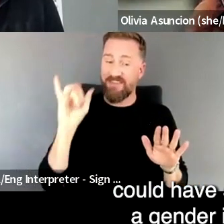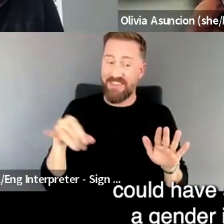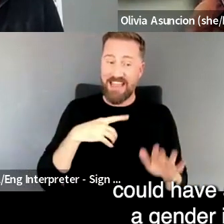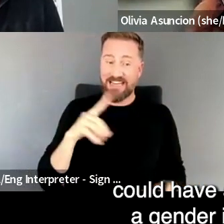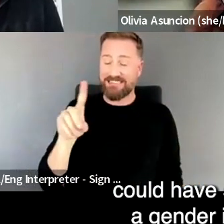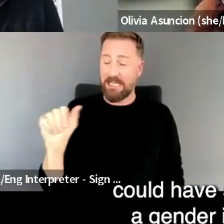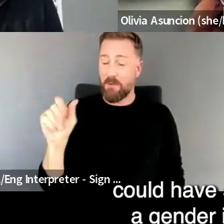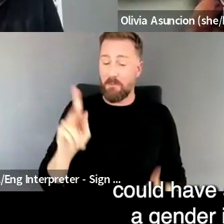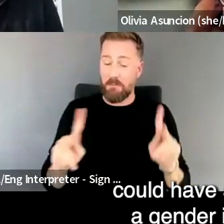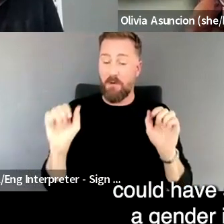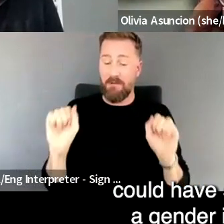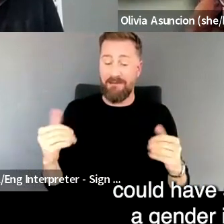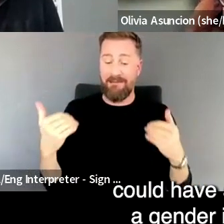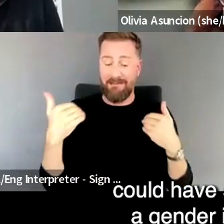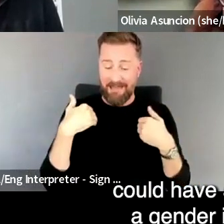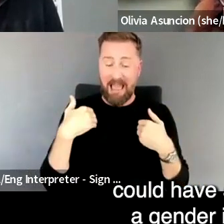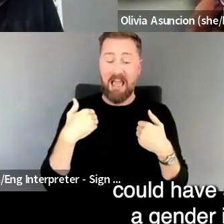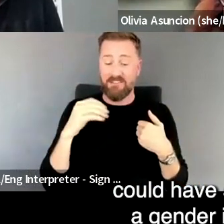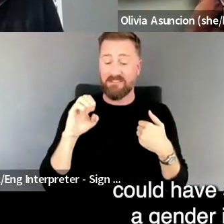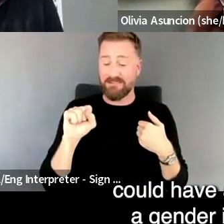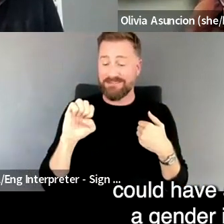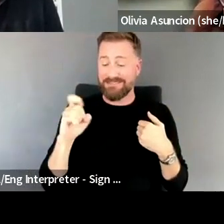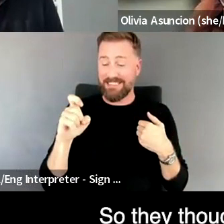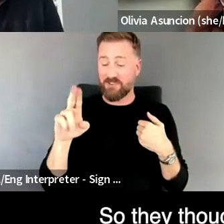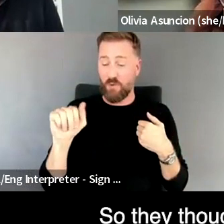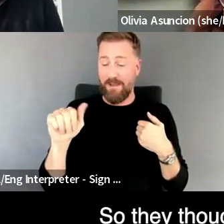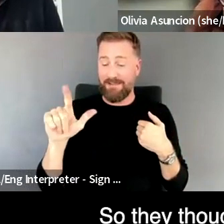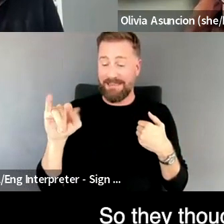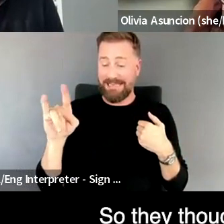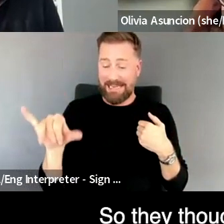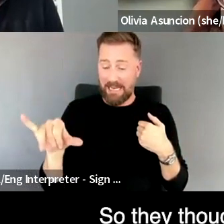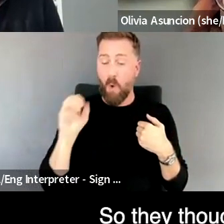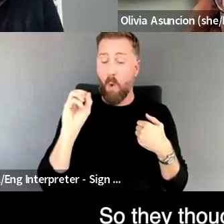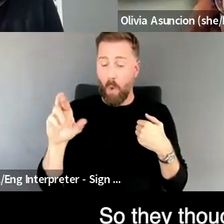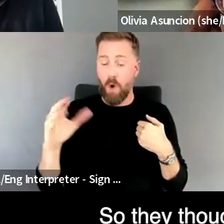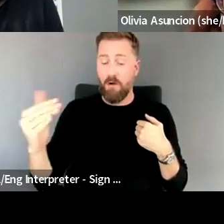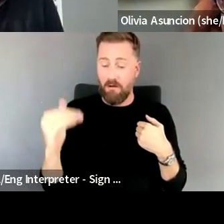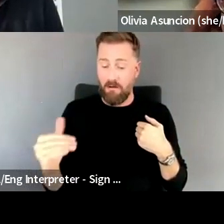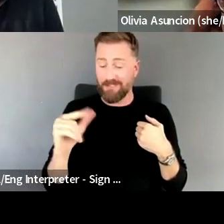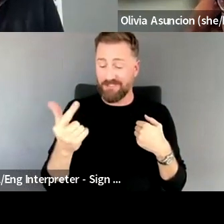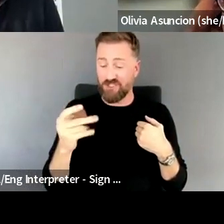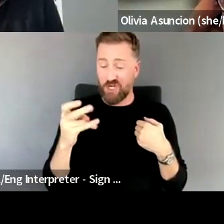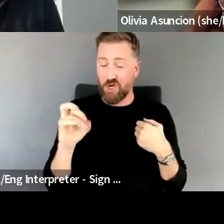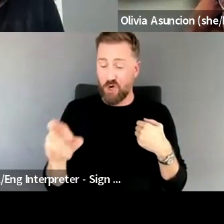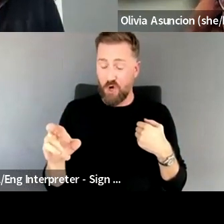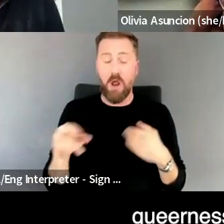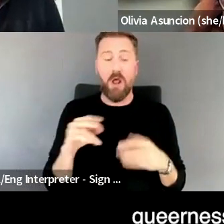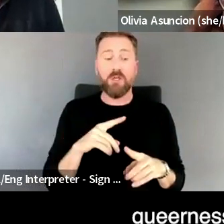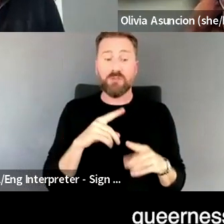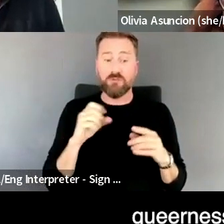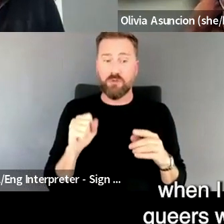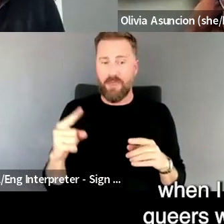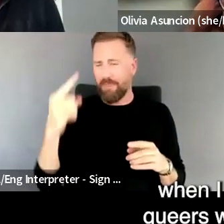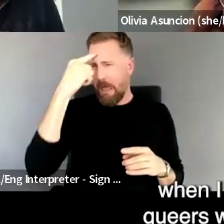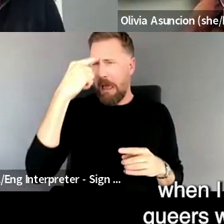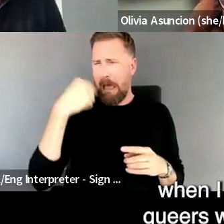or even a gender if they wanted to. Uh, so they thought that I was saying, uh, queerness